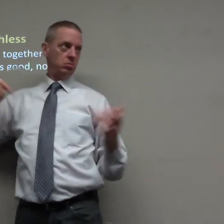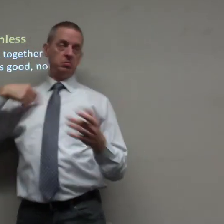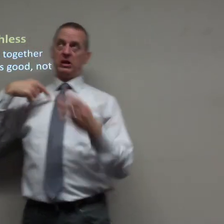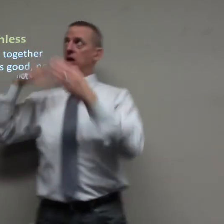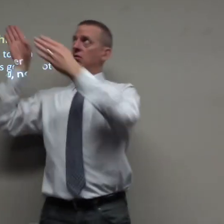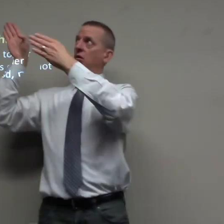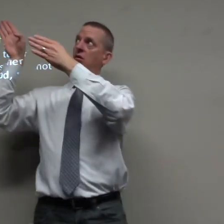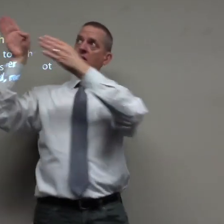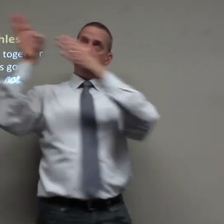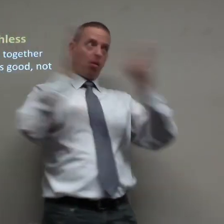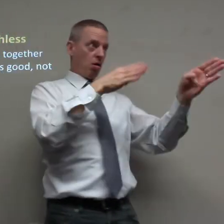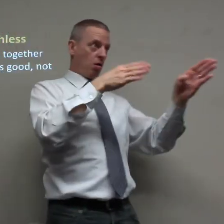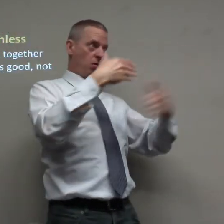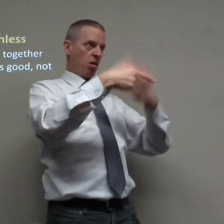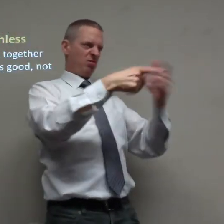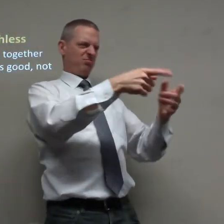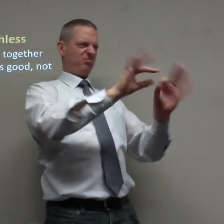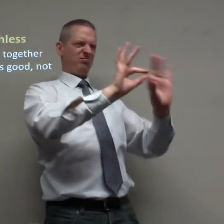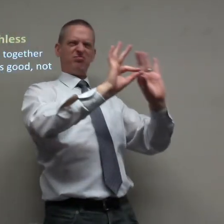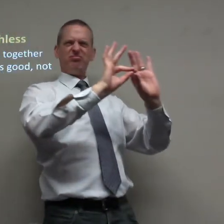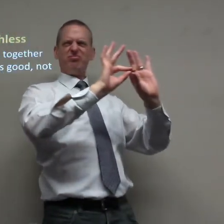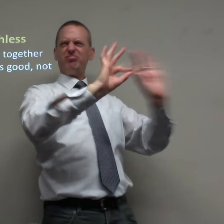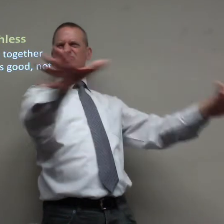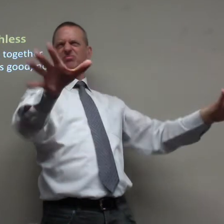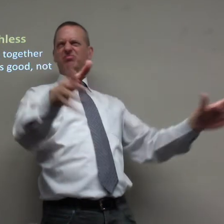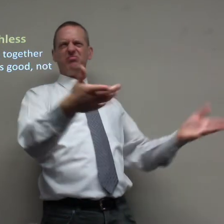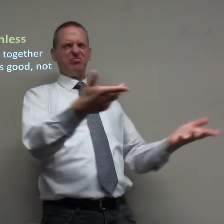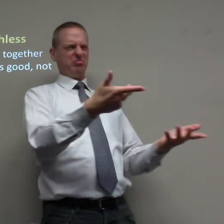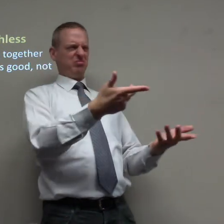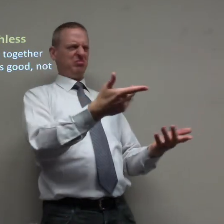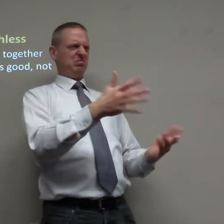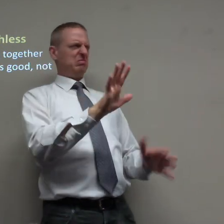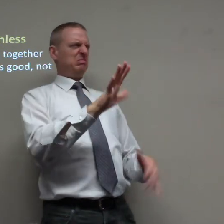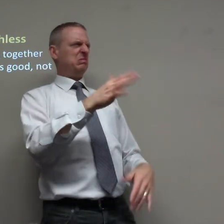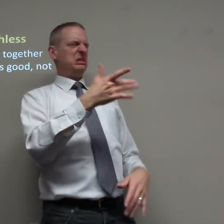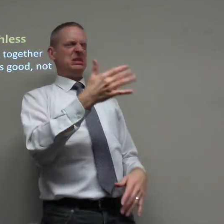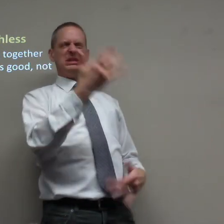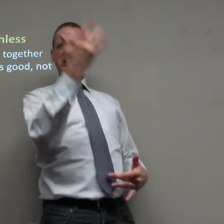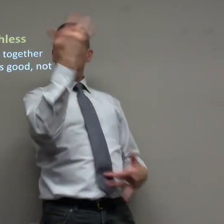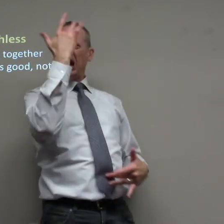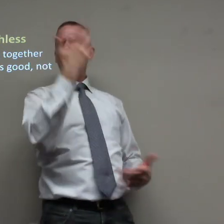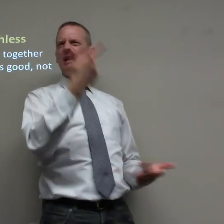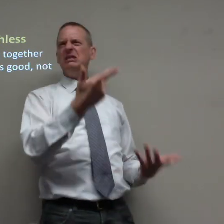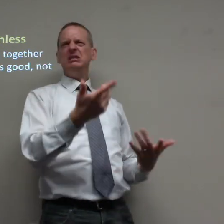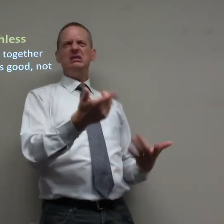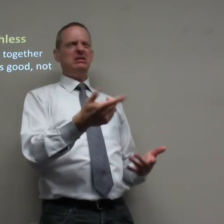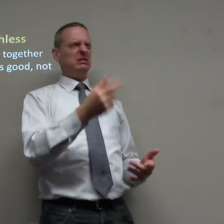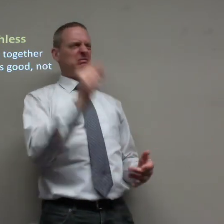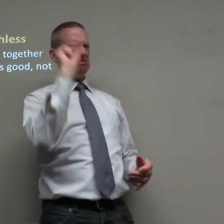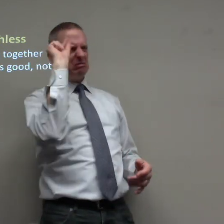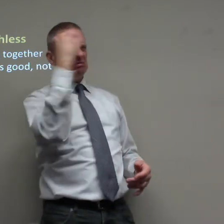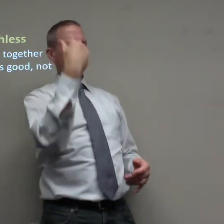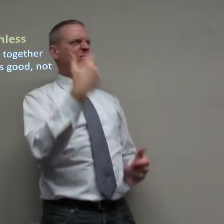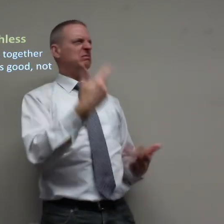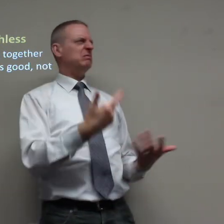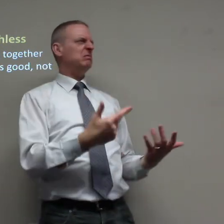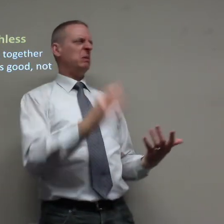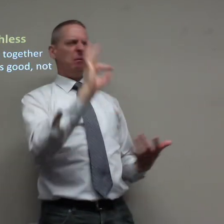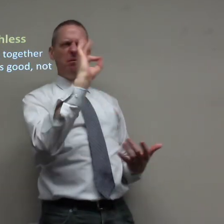together they will become worthless once we turn away they become worthless we become sick we become